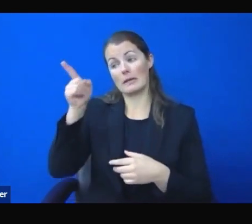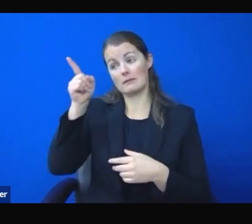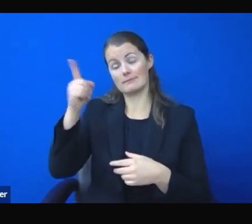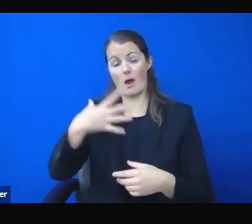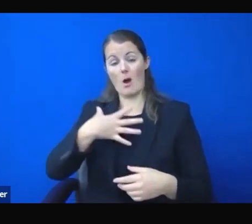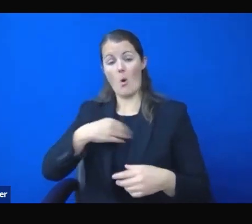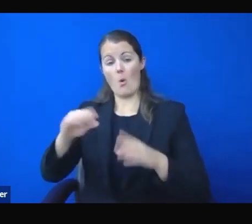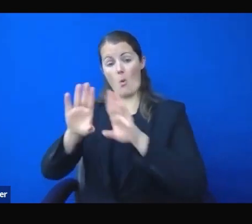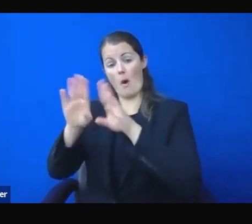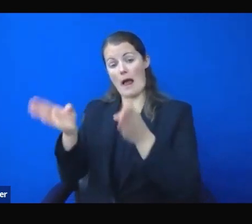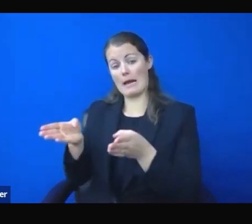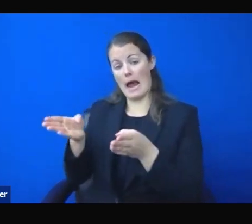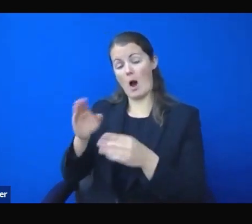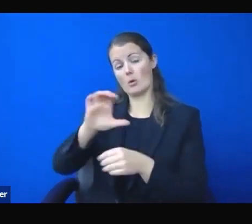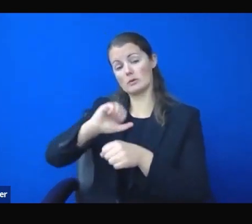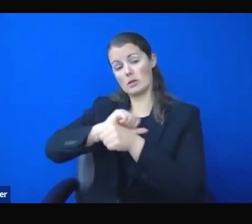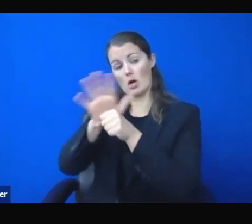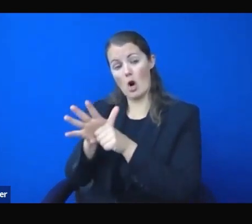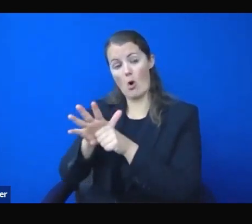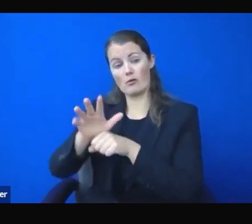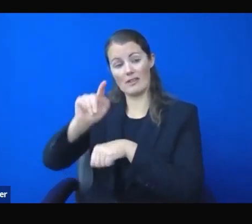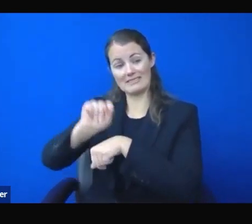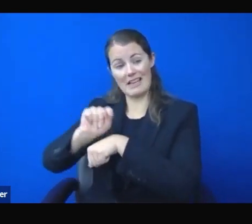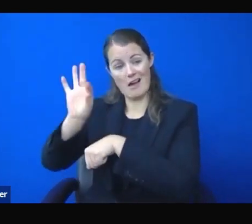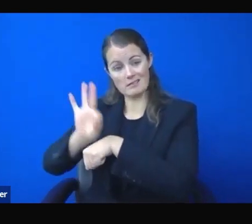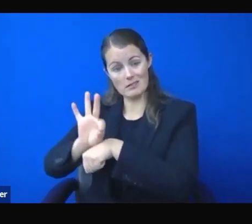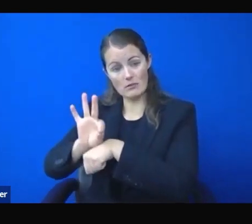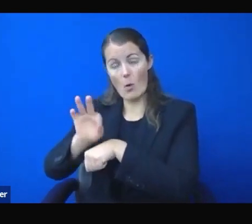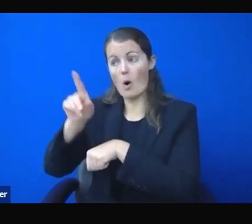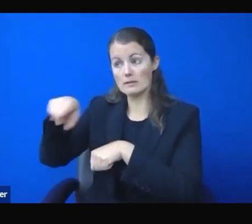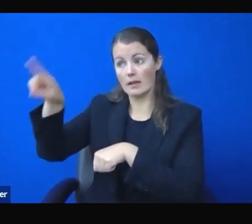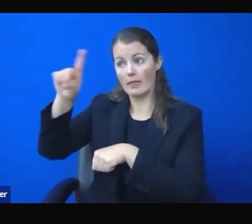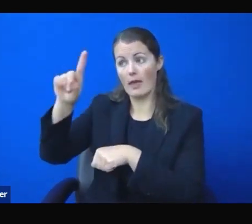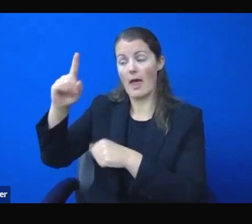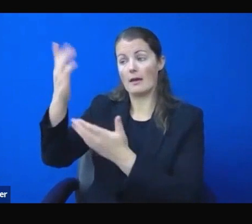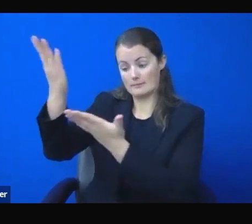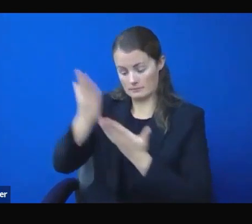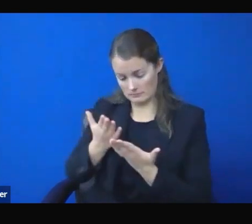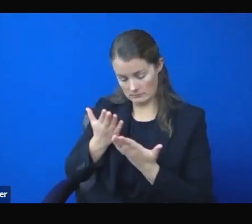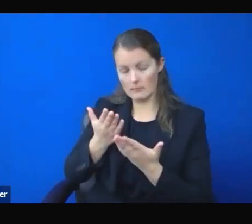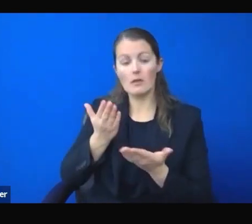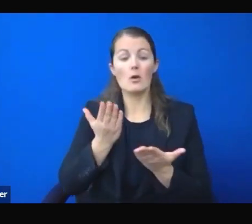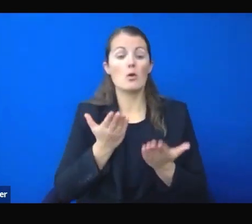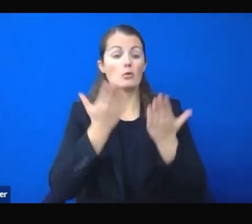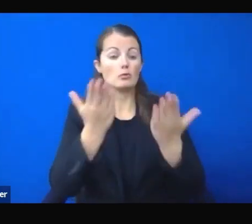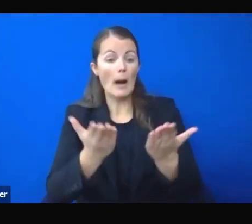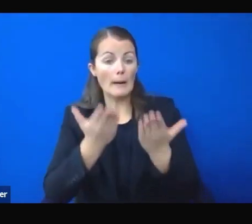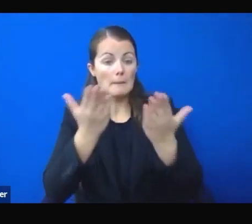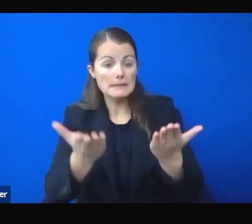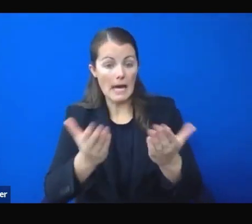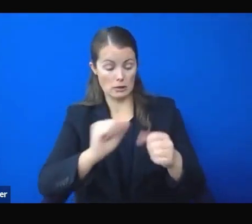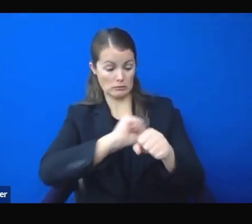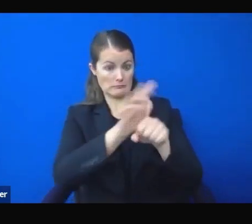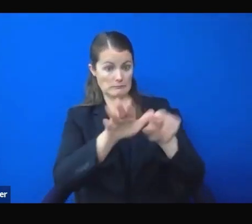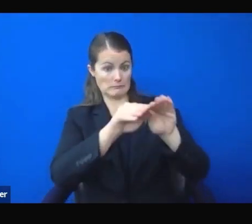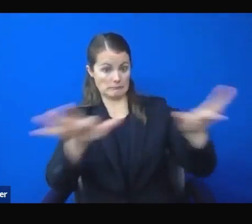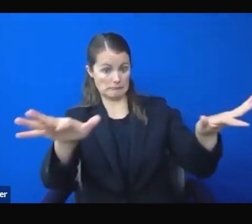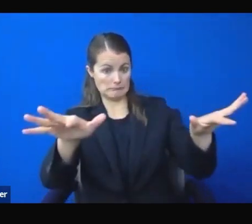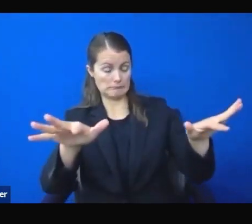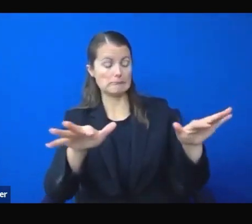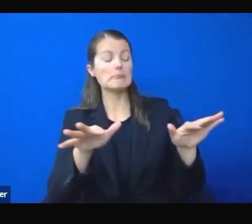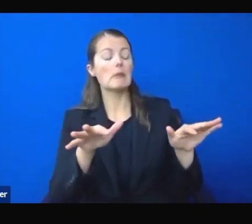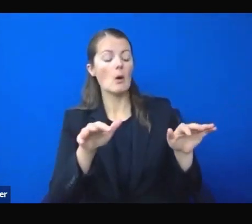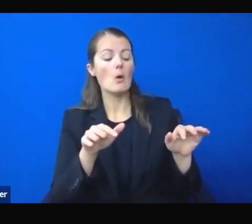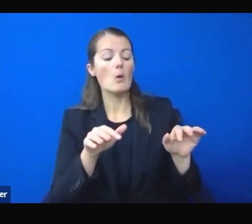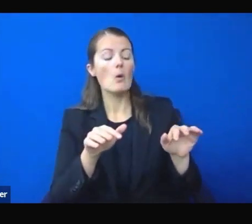which included recommendations for mitigating the spread. It became clear to me that the federal government has yet to grasp